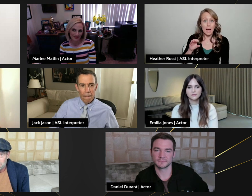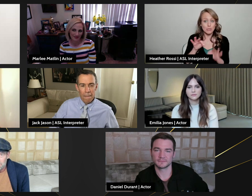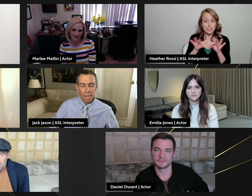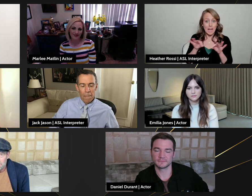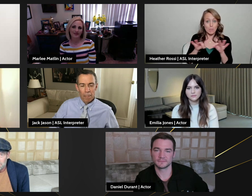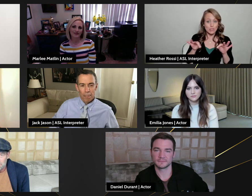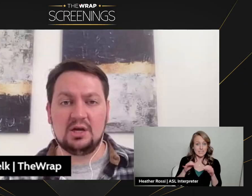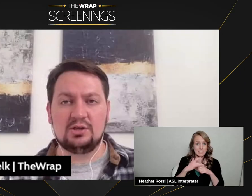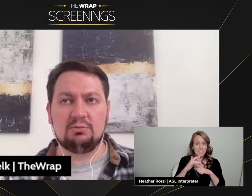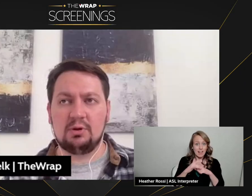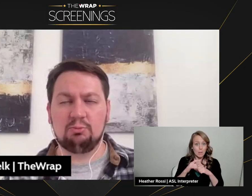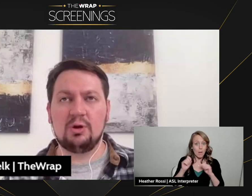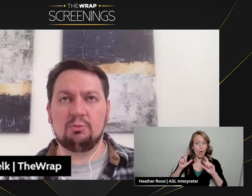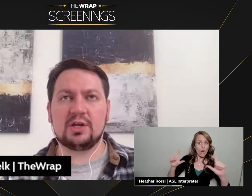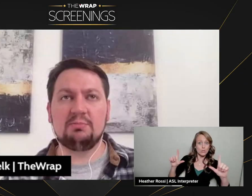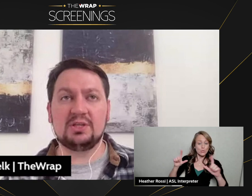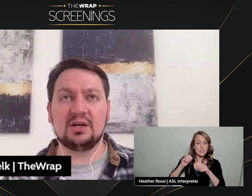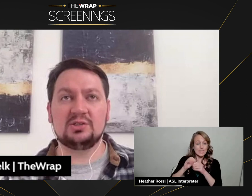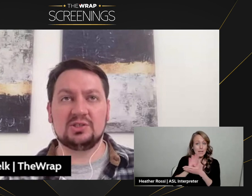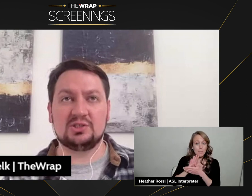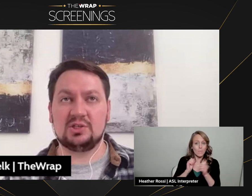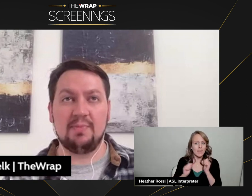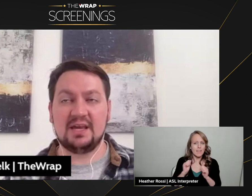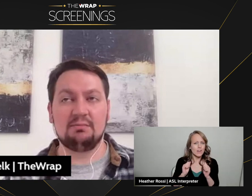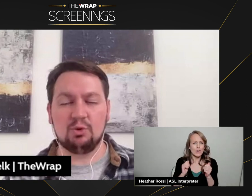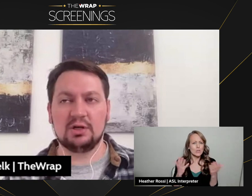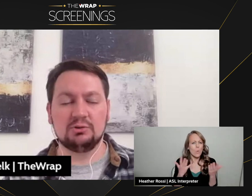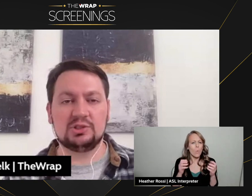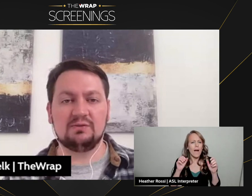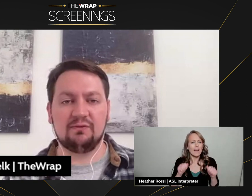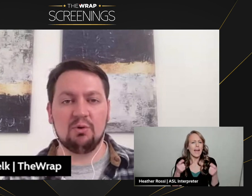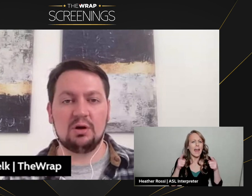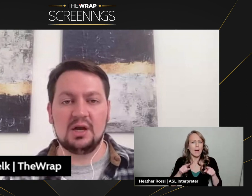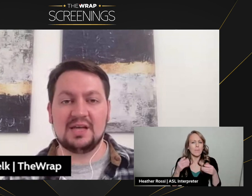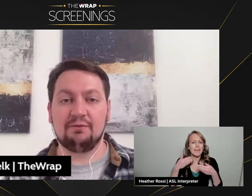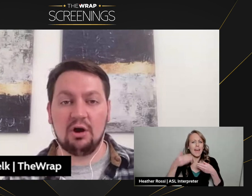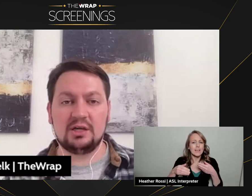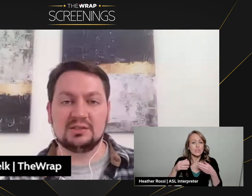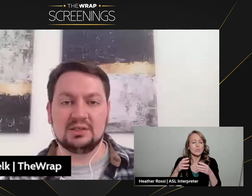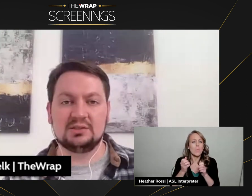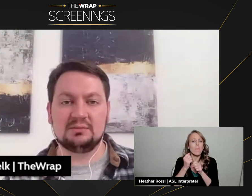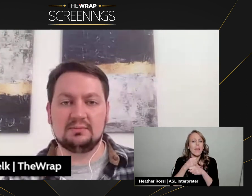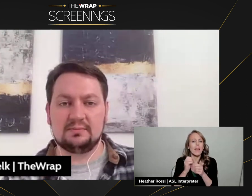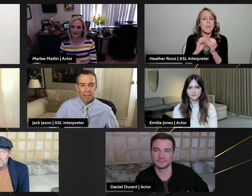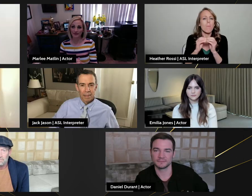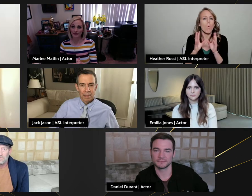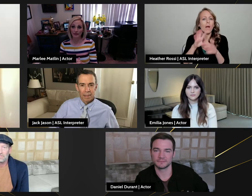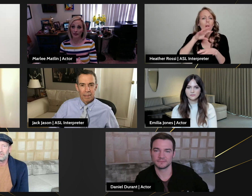in movie theaters. You know, what can be done just to make it more inclusive for deaf audiences?